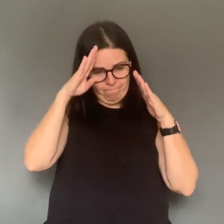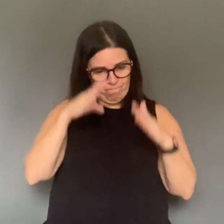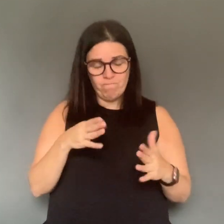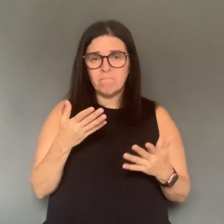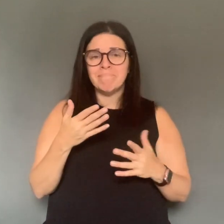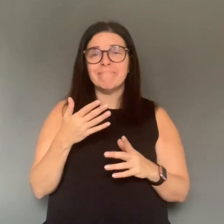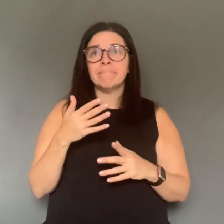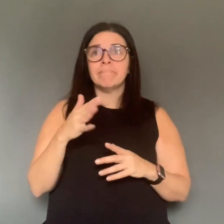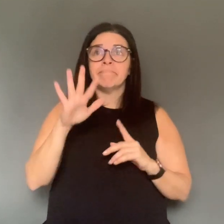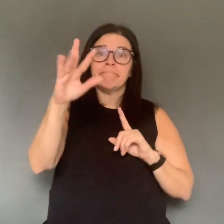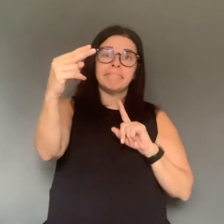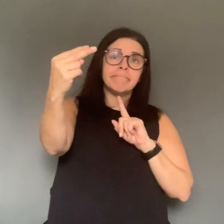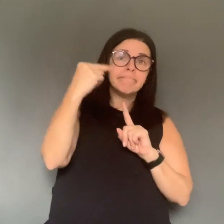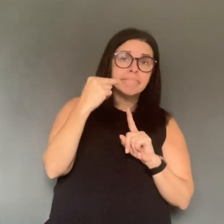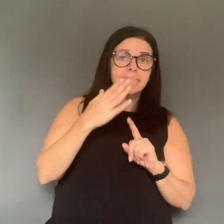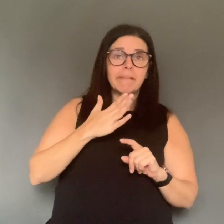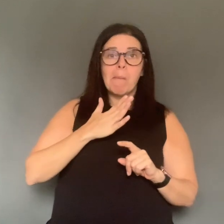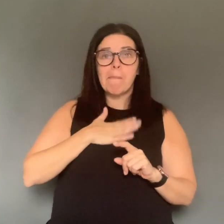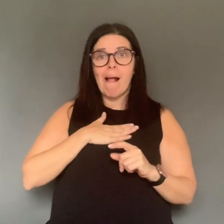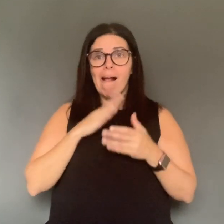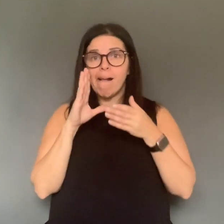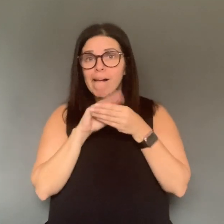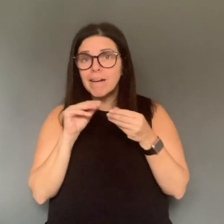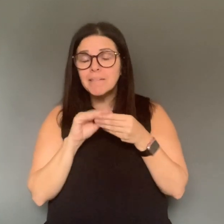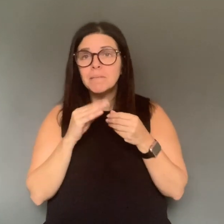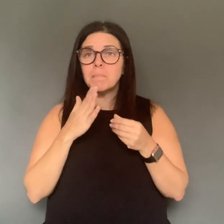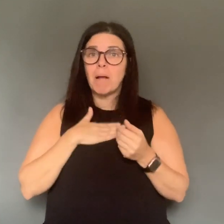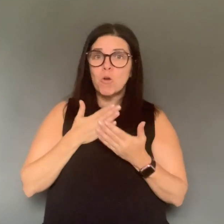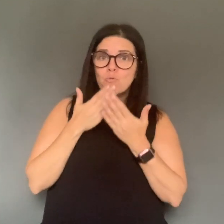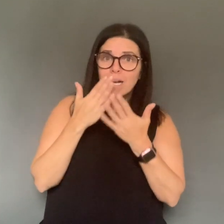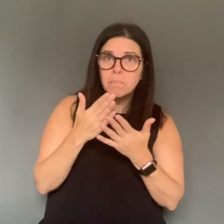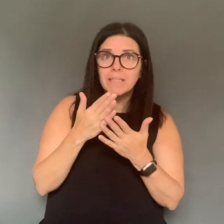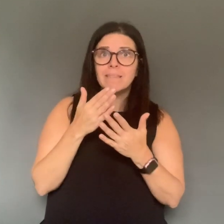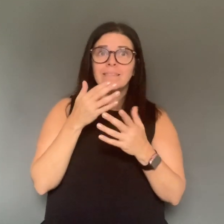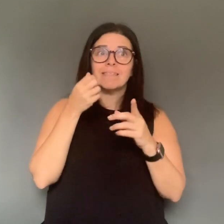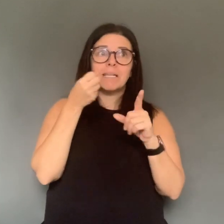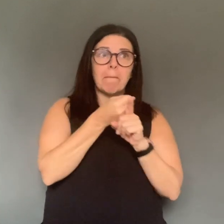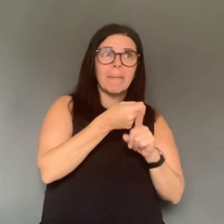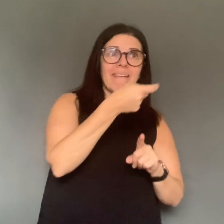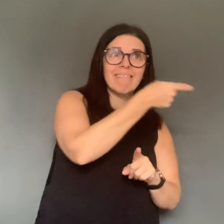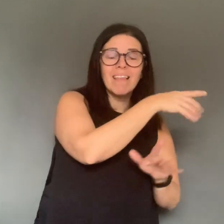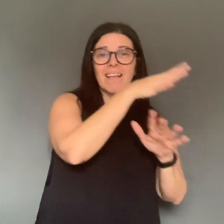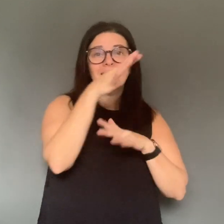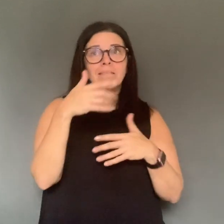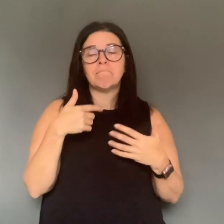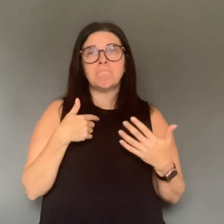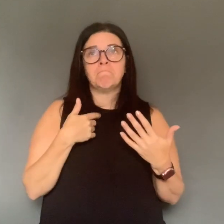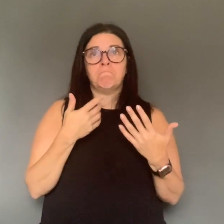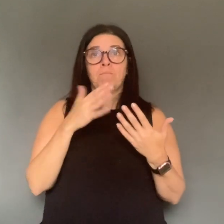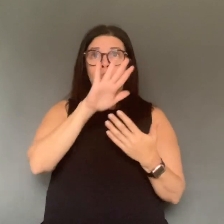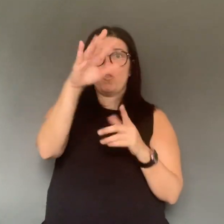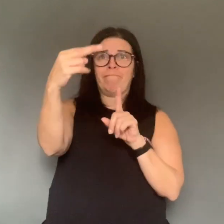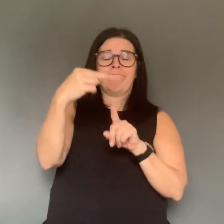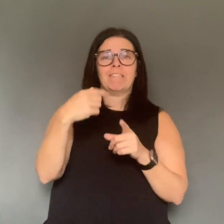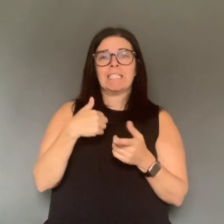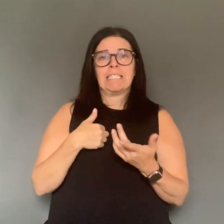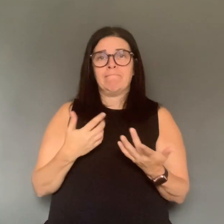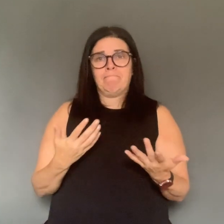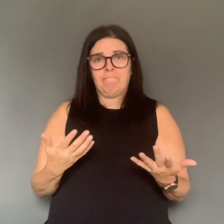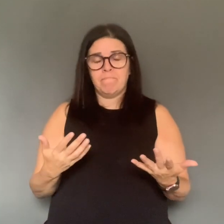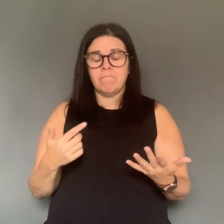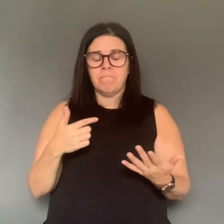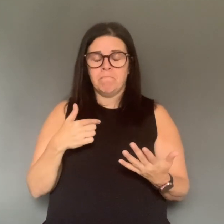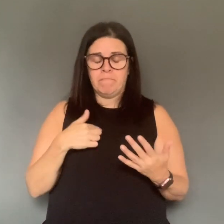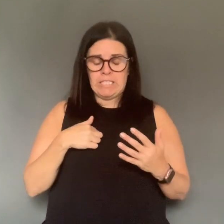anyone. My concern is how it will affect my community. What do we need to do to protect my